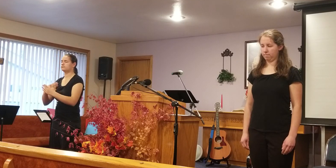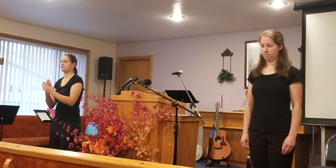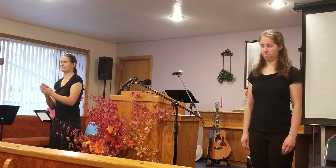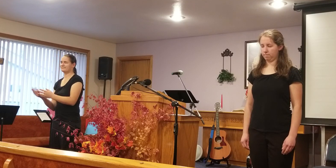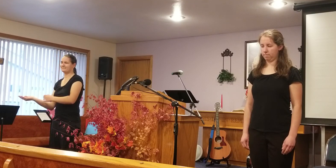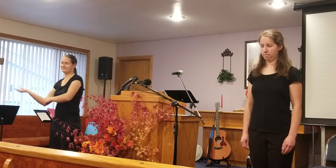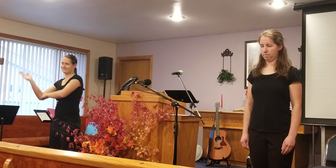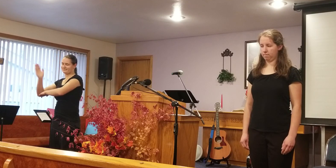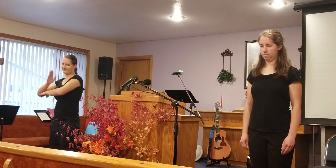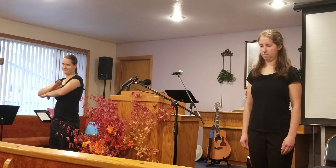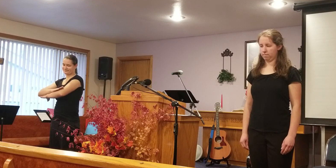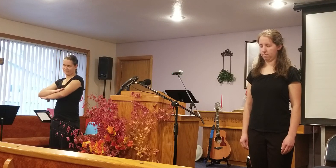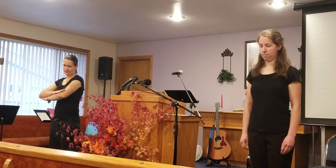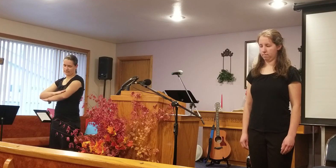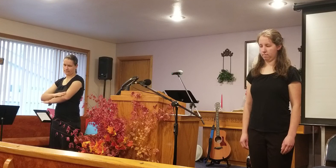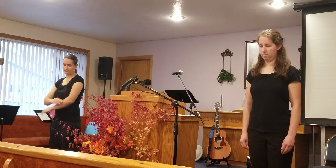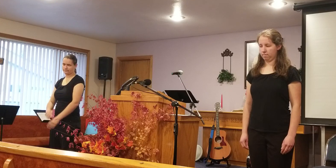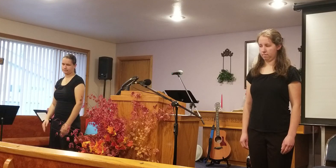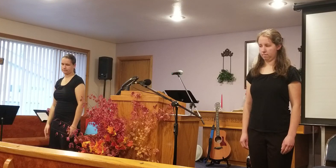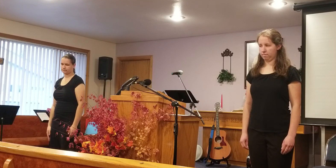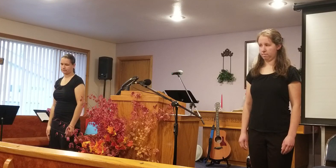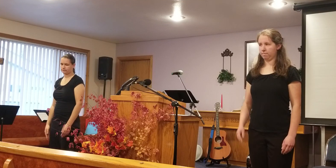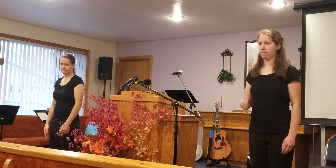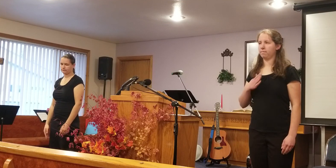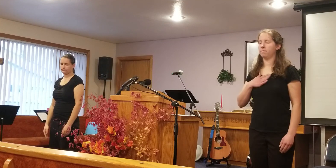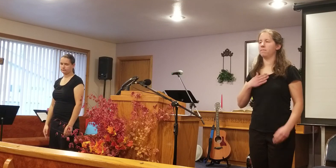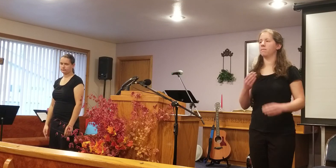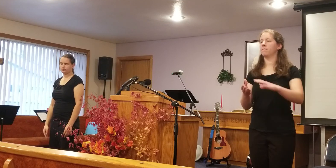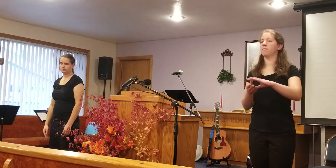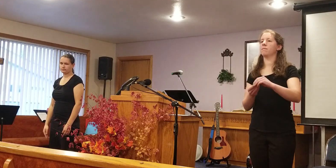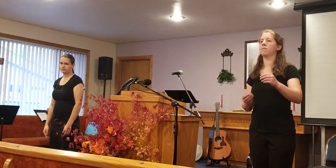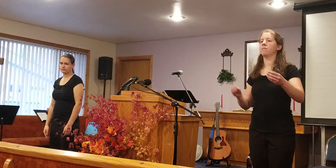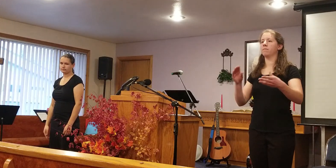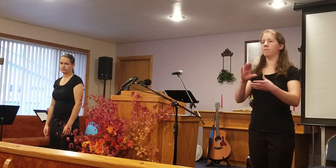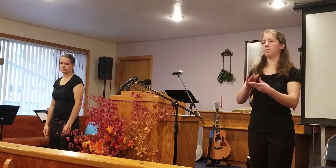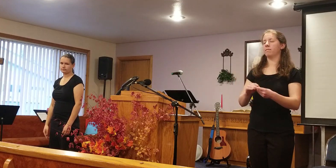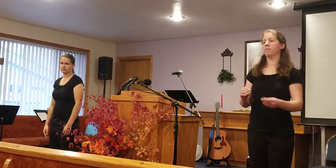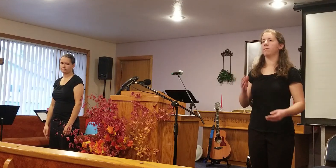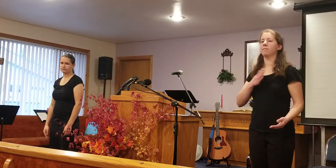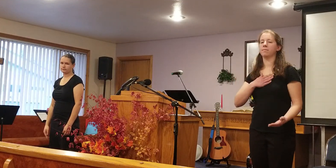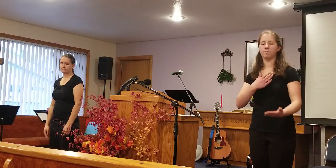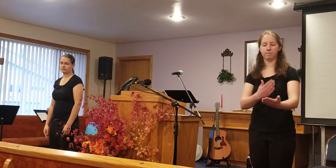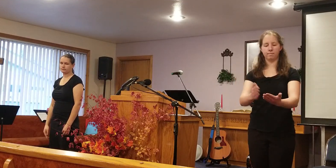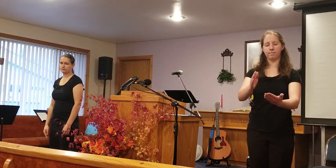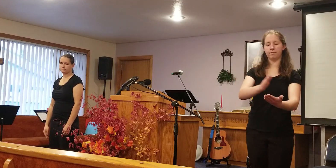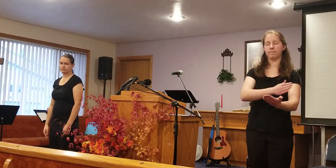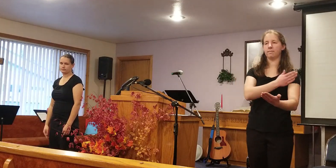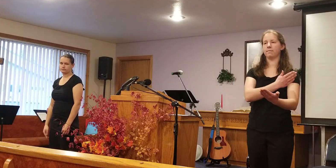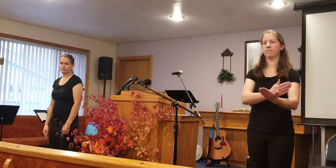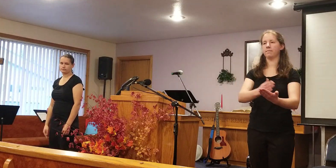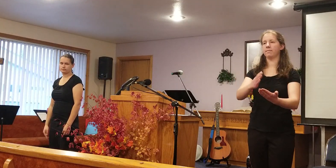long. This is my story, this is my song,